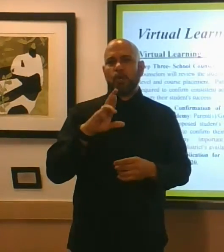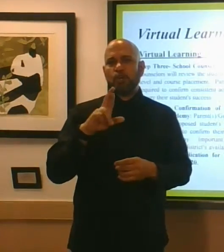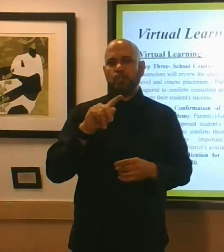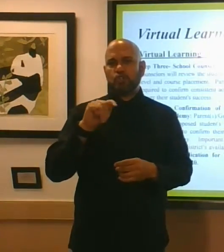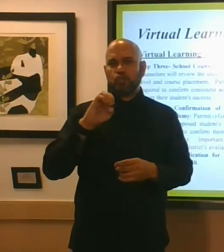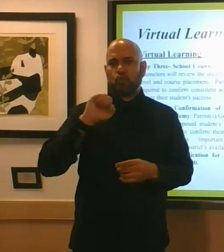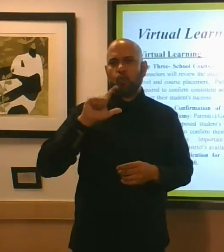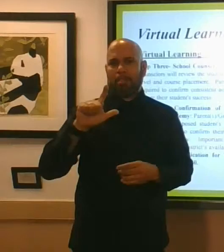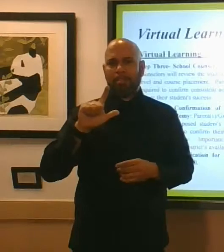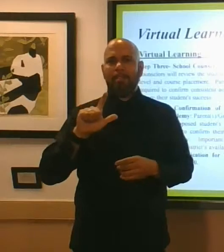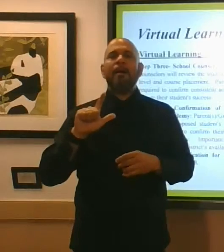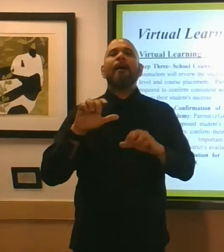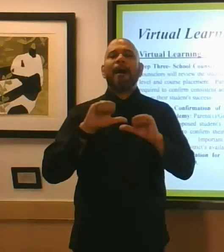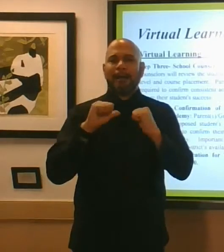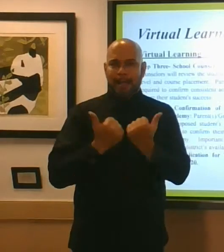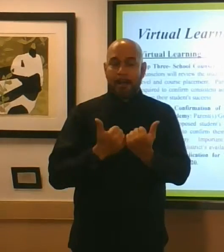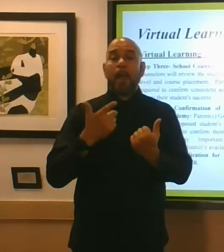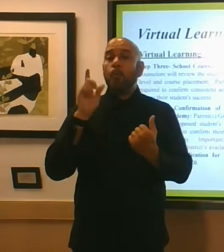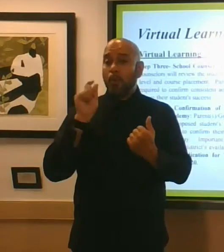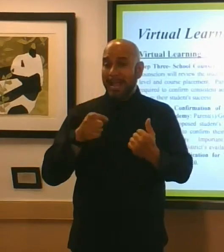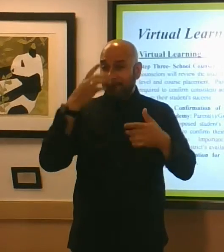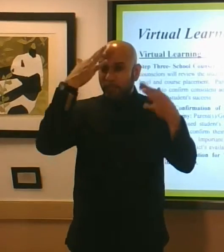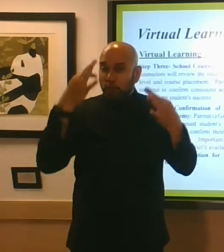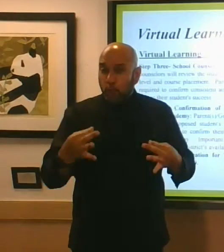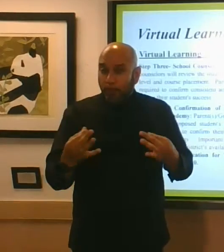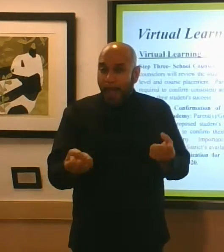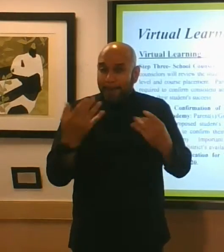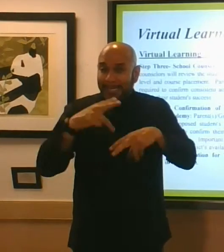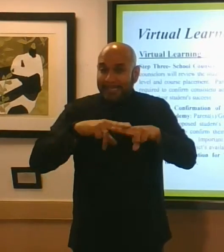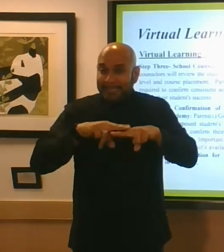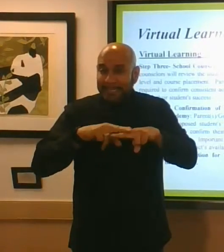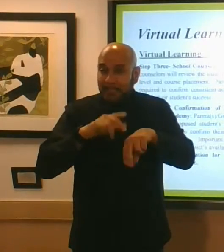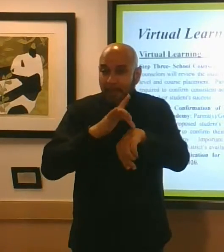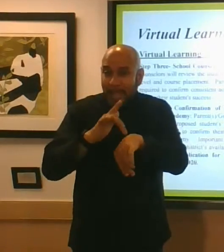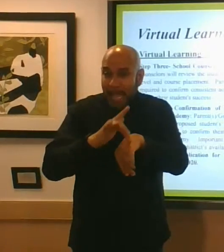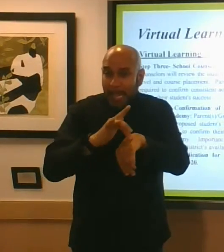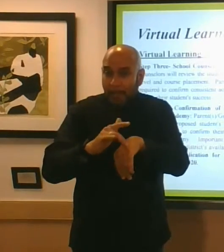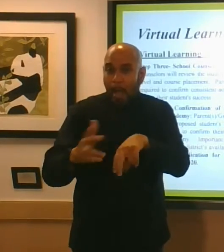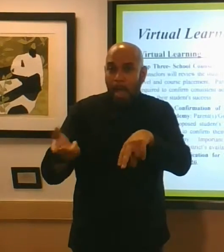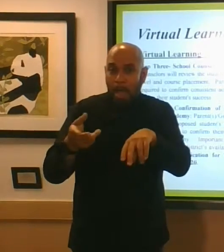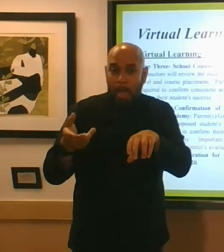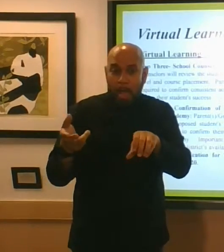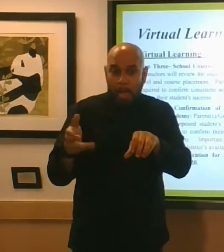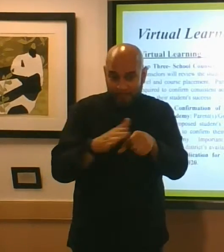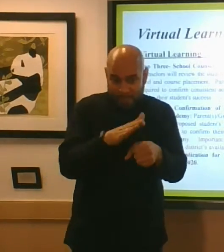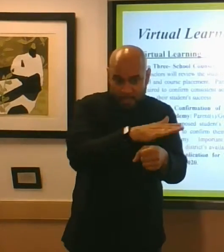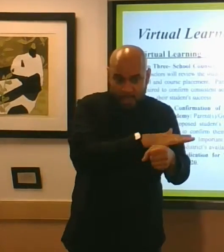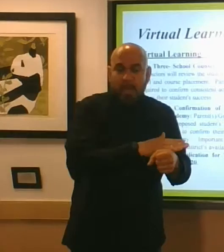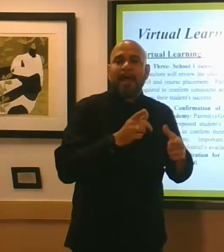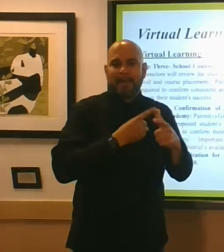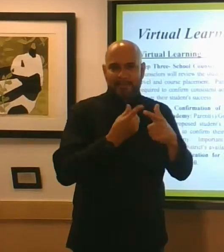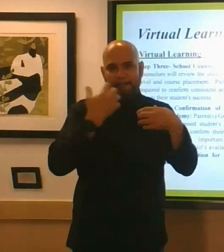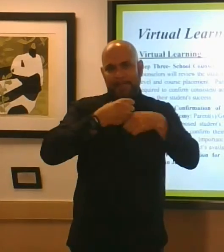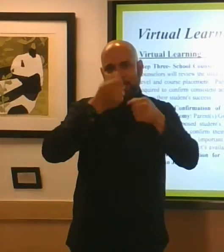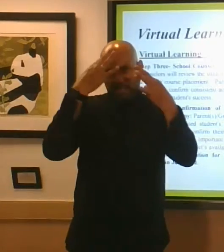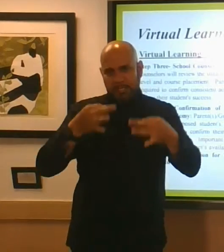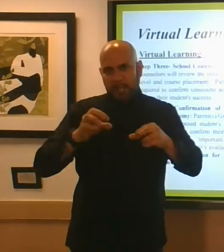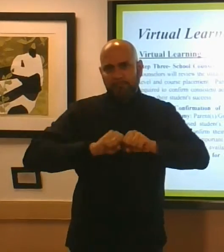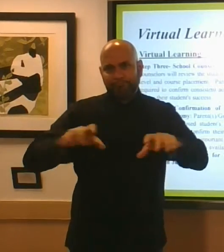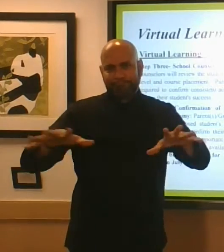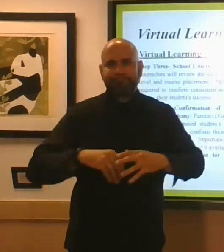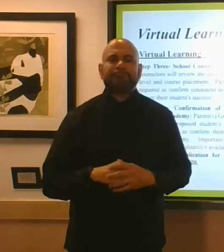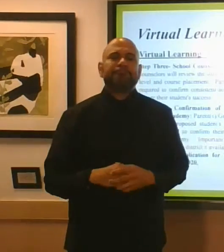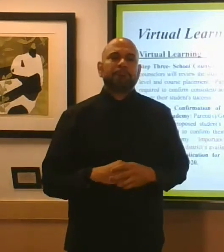the seats and so we need everyone once we roll that information out early july to take action you will